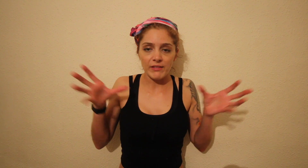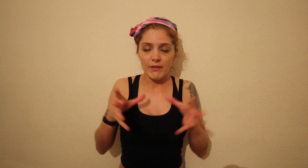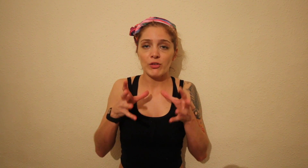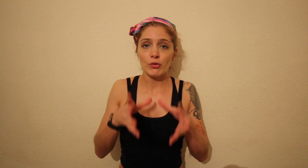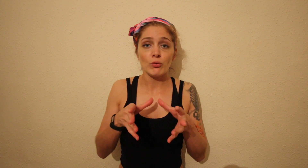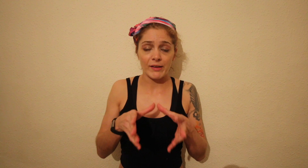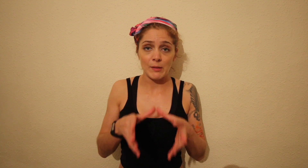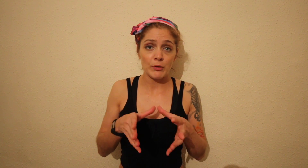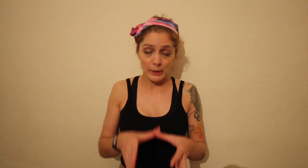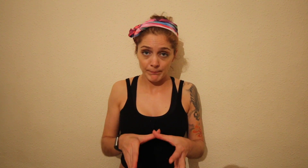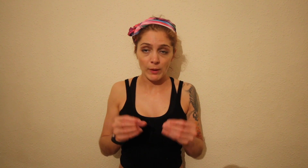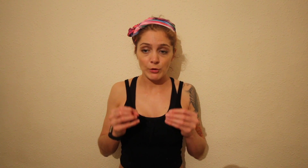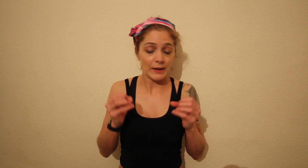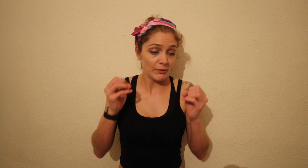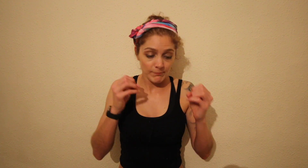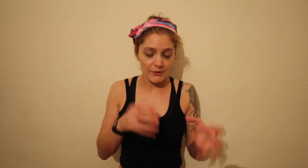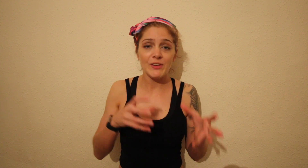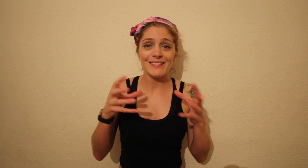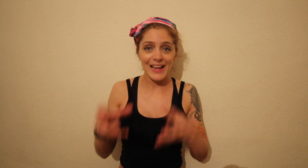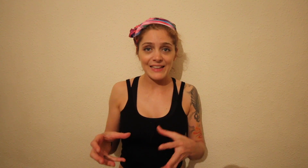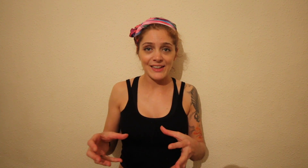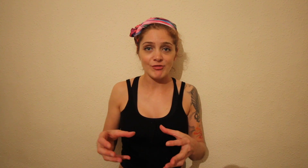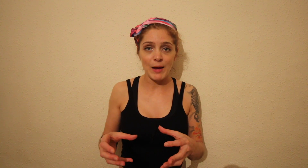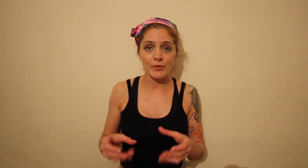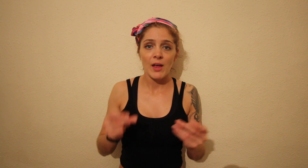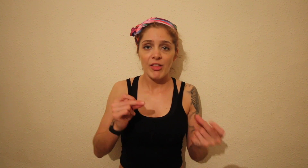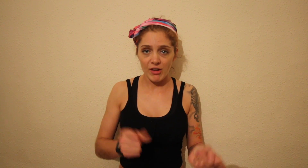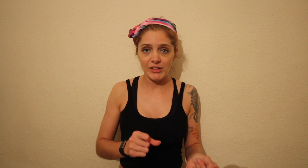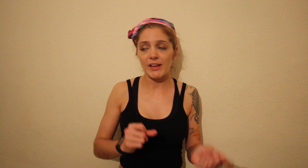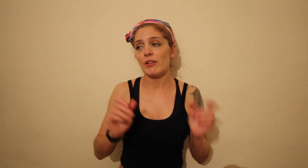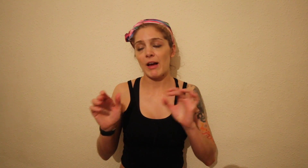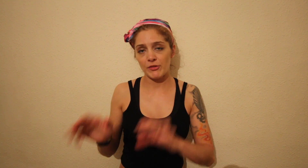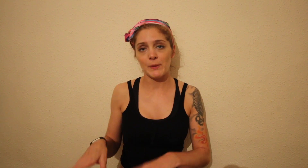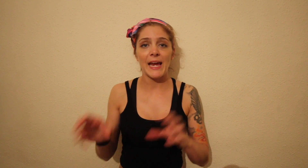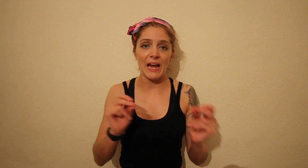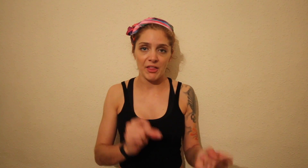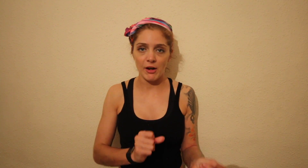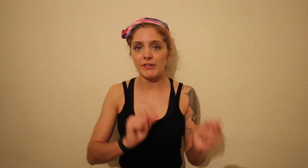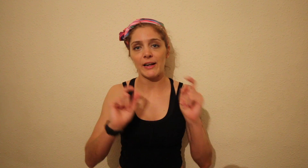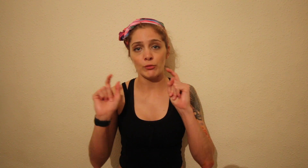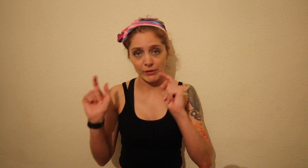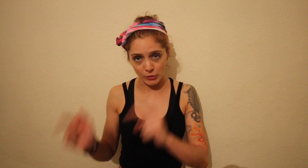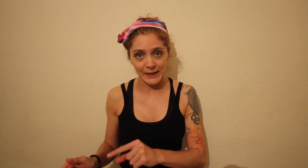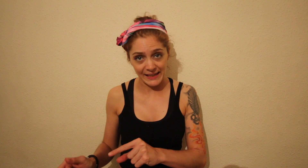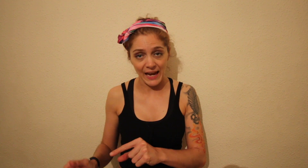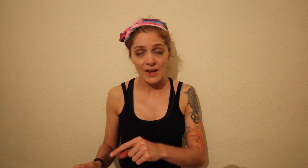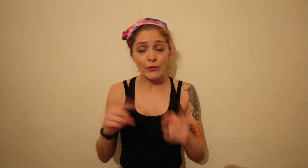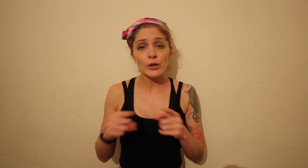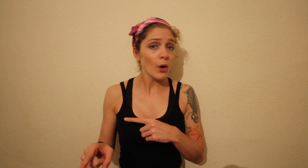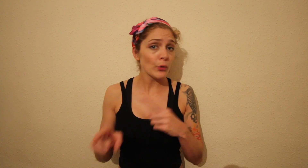very very short rests in between. So I'm doing 15 to 18 reps, 30 second rest doing it again, 30 second rest doing it again. Different goals